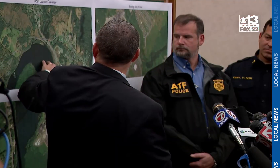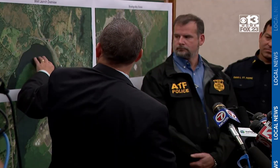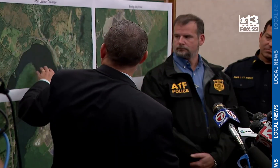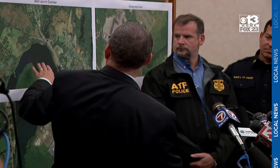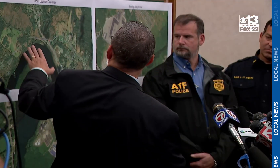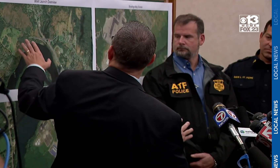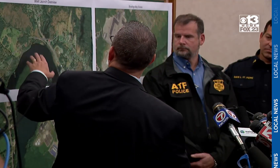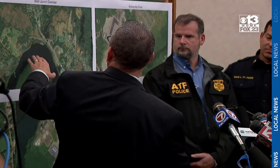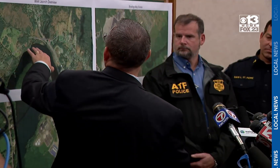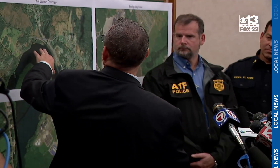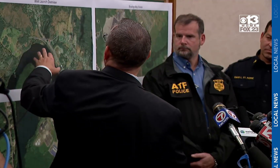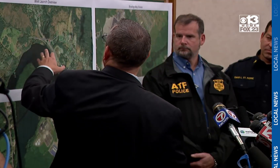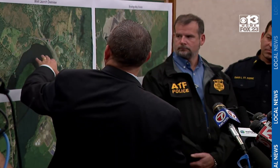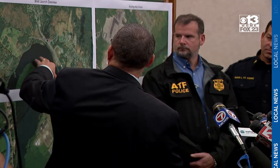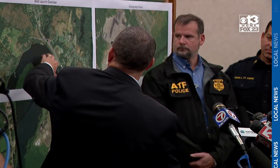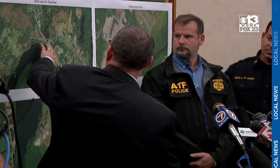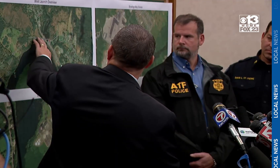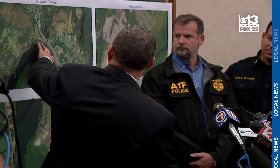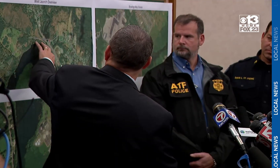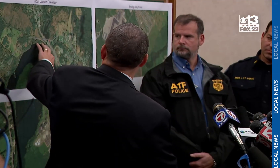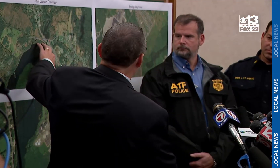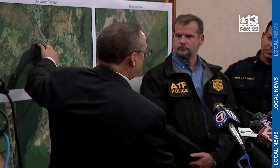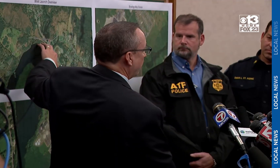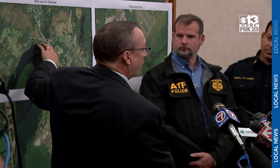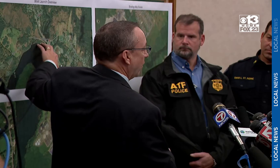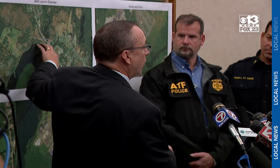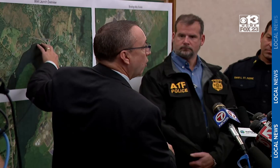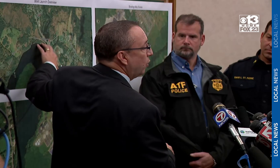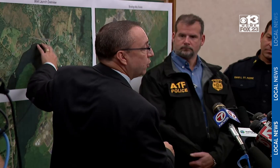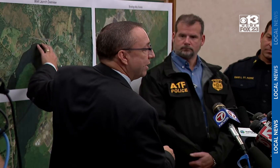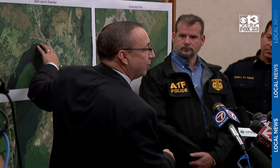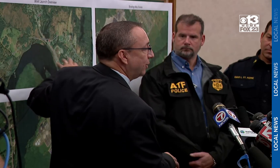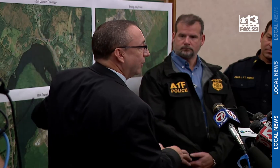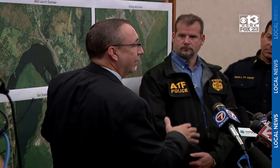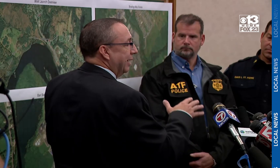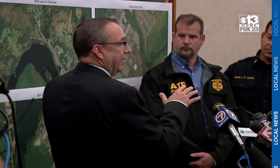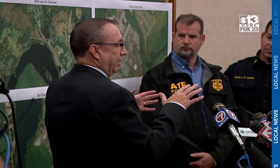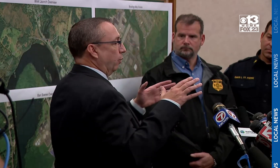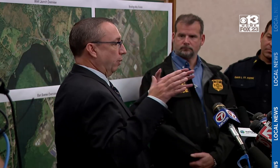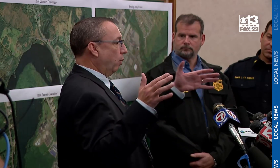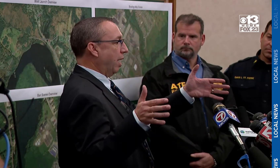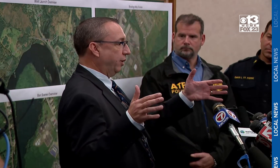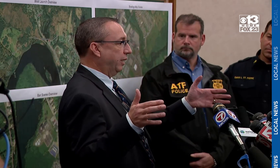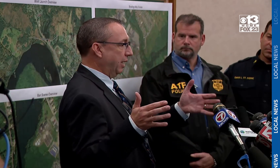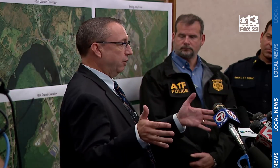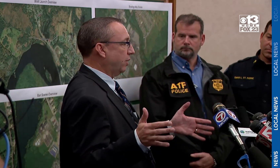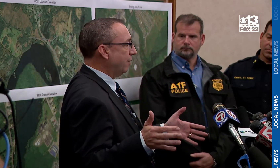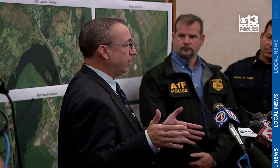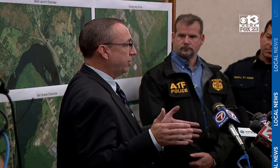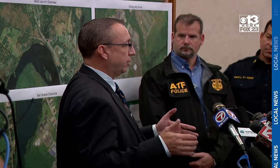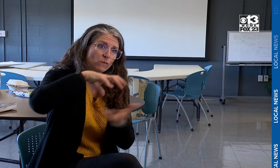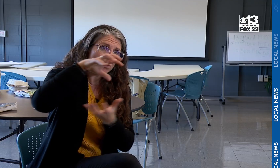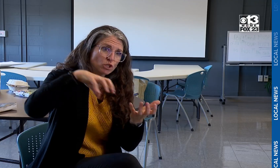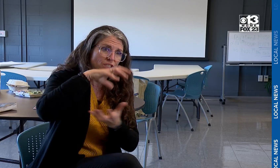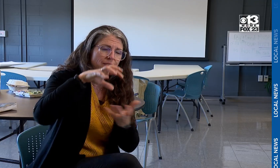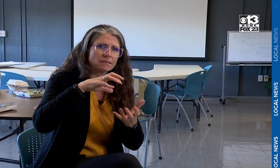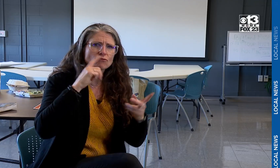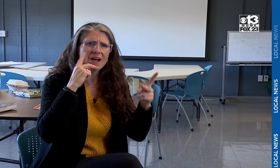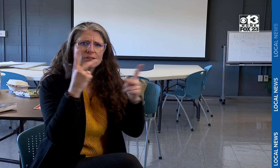deaf community has access to information. And Thibodeau says it's made the hearing community more aware. Obviously there's still some